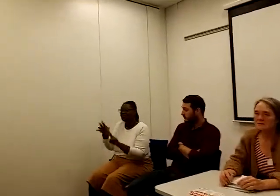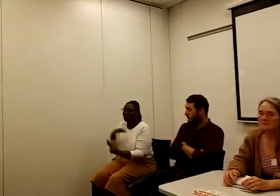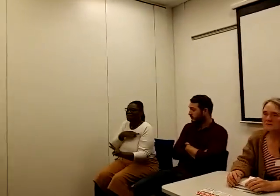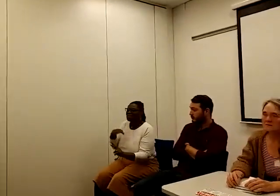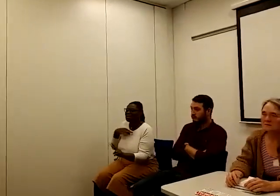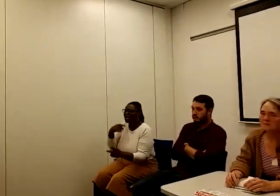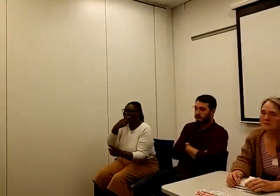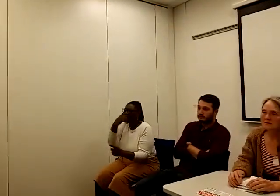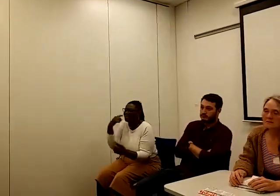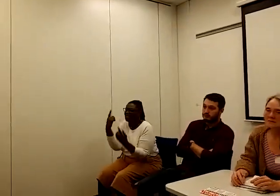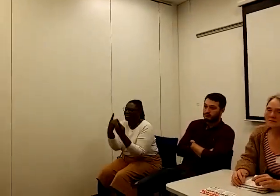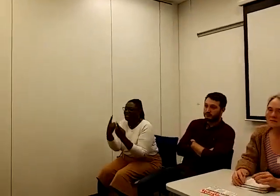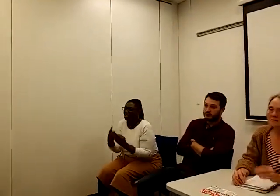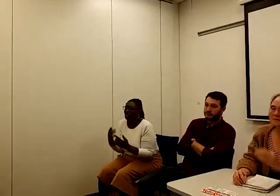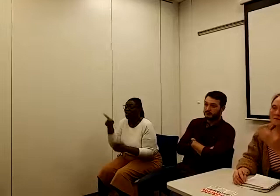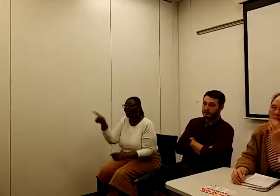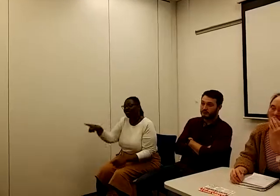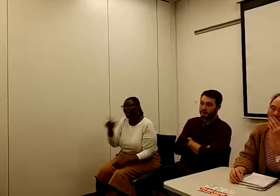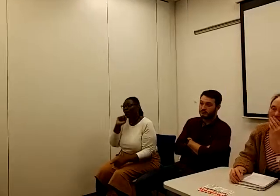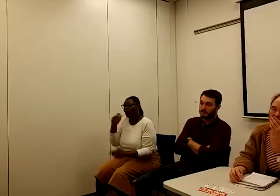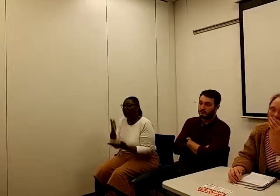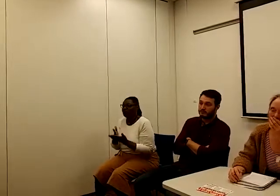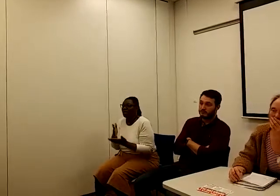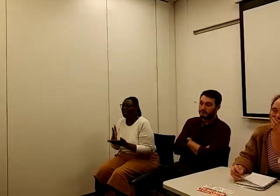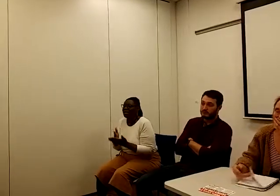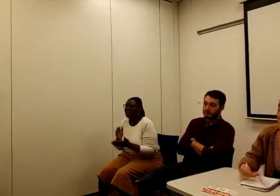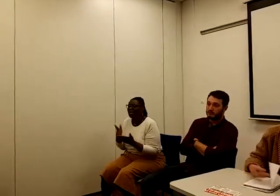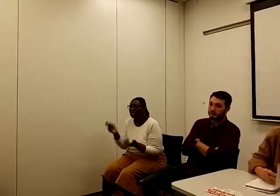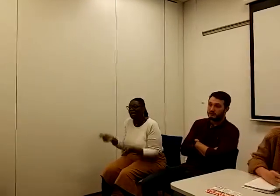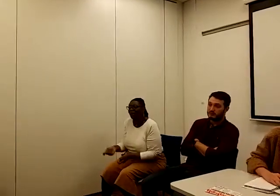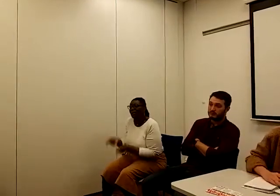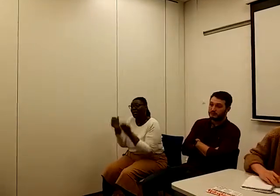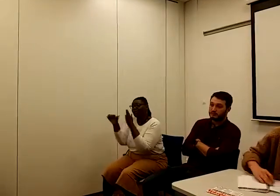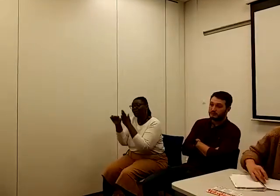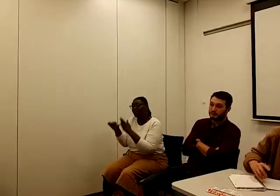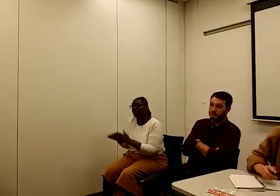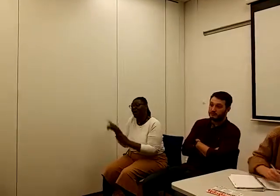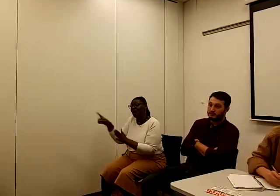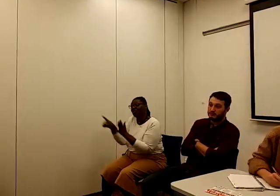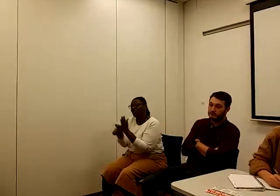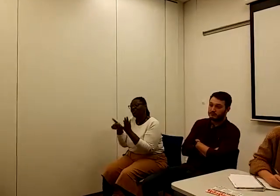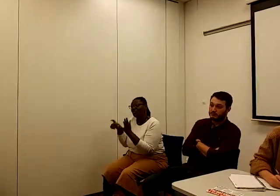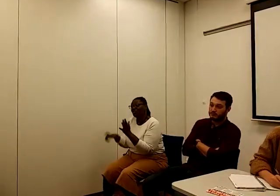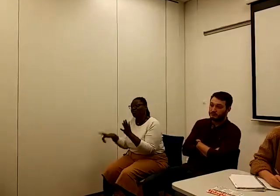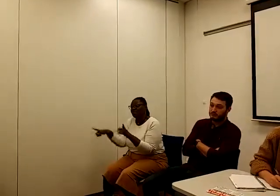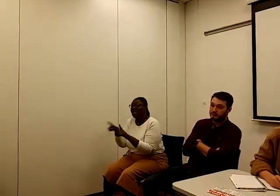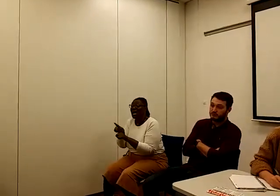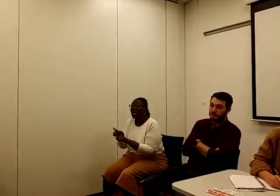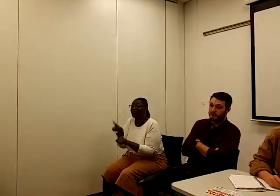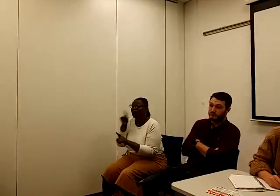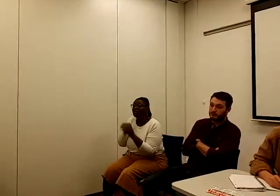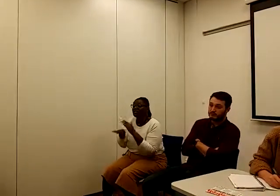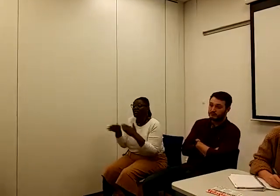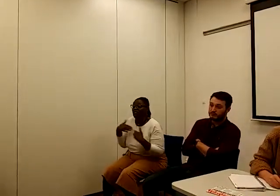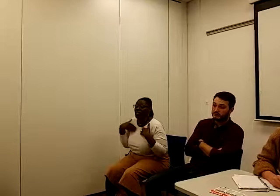issue, which is going to be really coming up problematic under universal credit and under the health and work